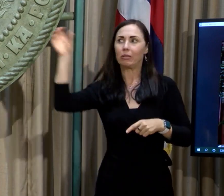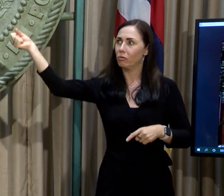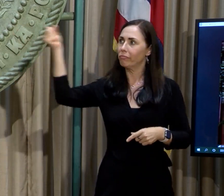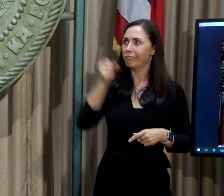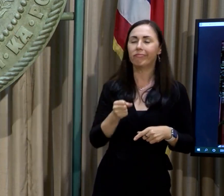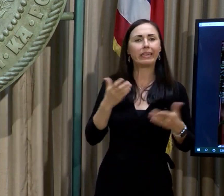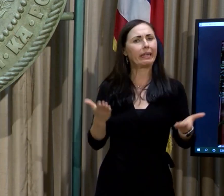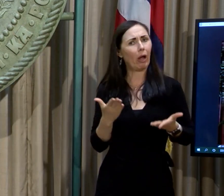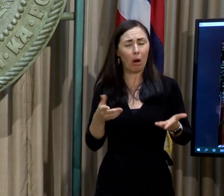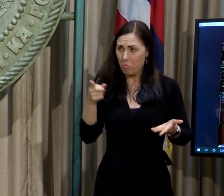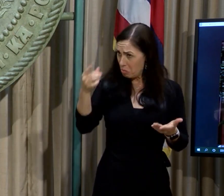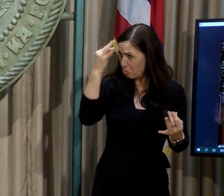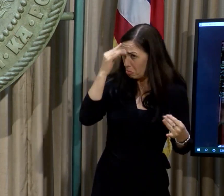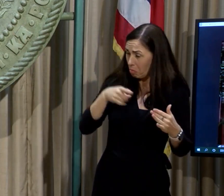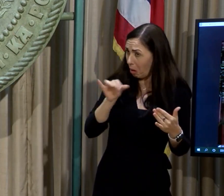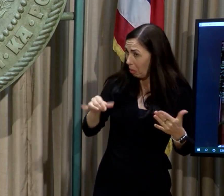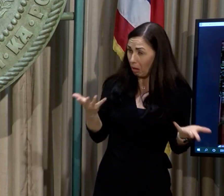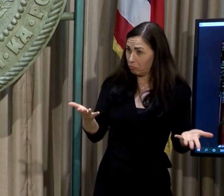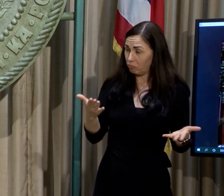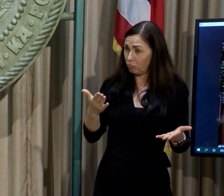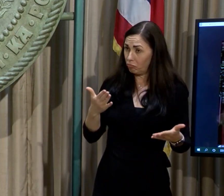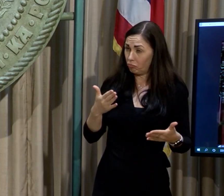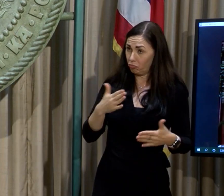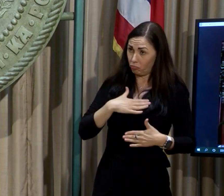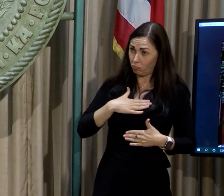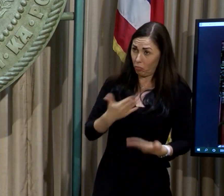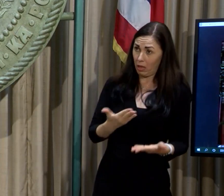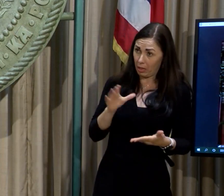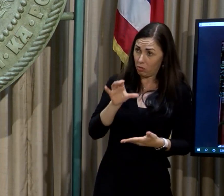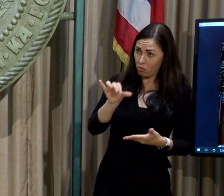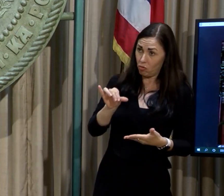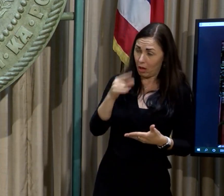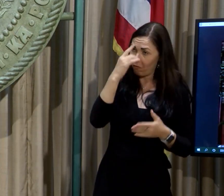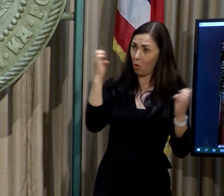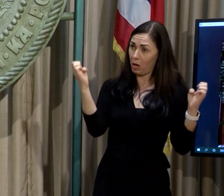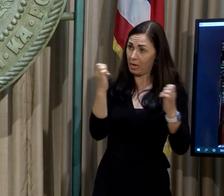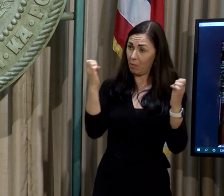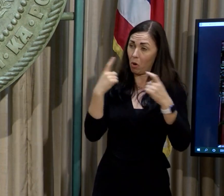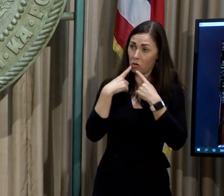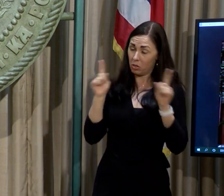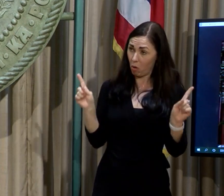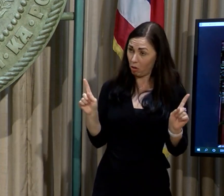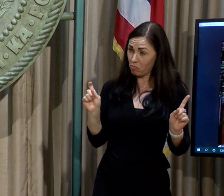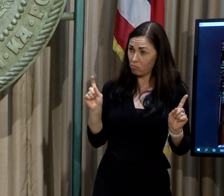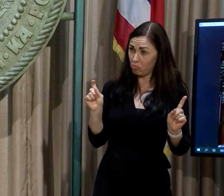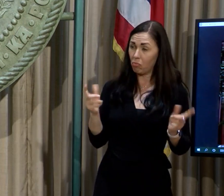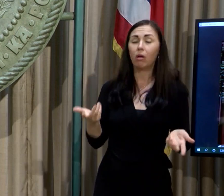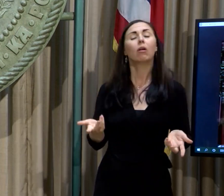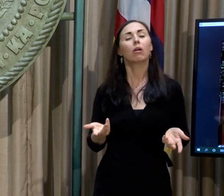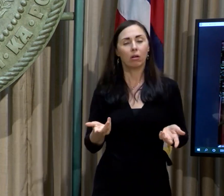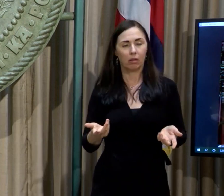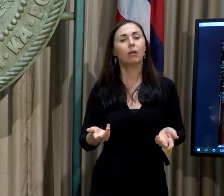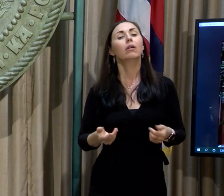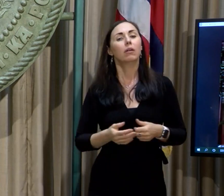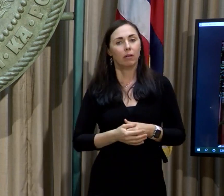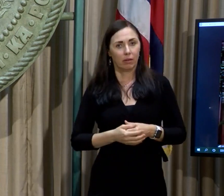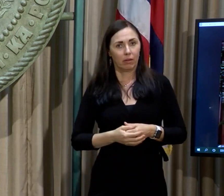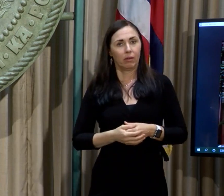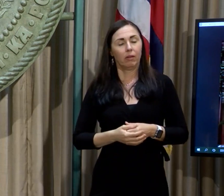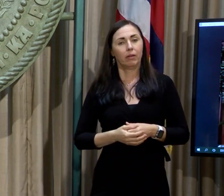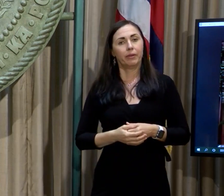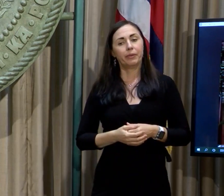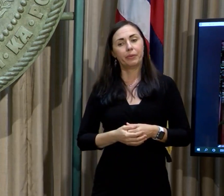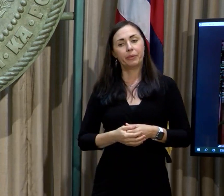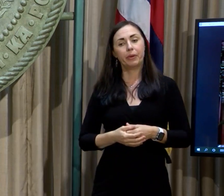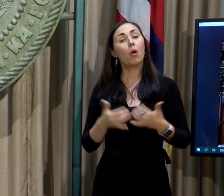Have you thought about that, and is that something you would do as far as doing an emergency proclamation? We are working with